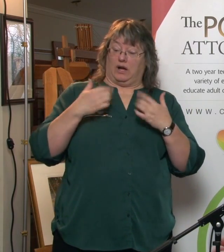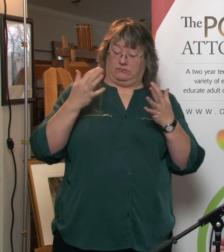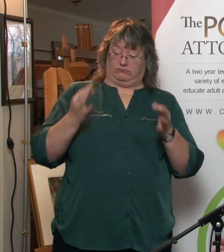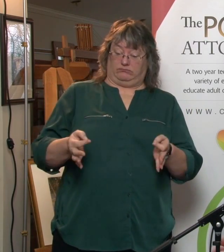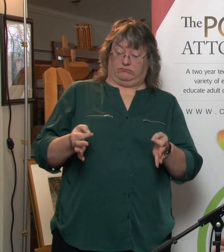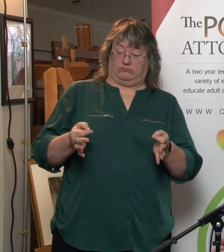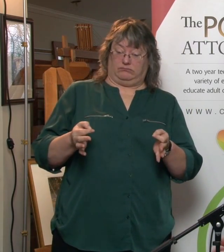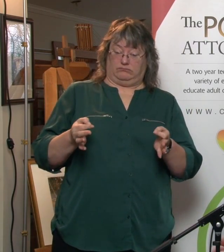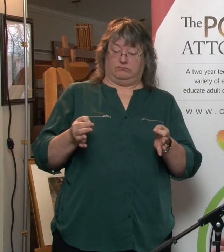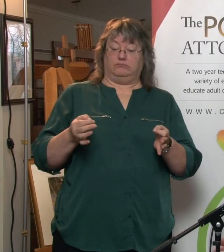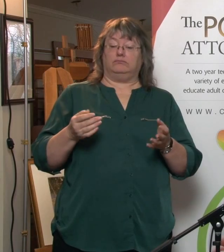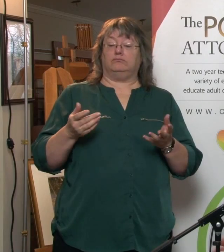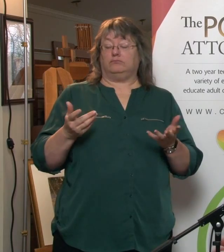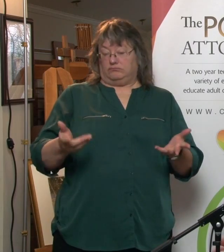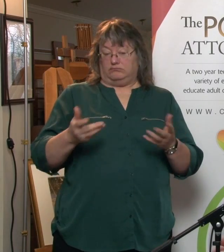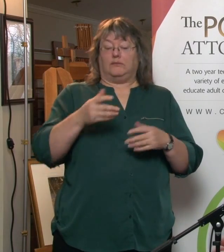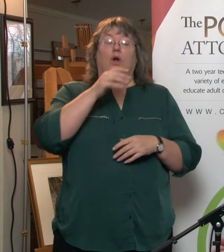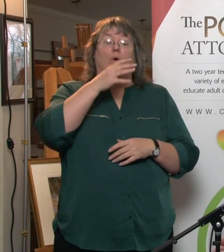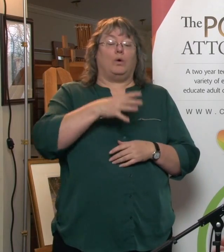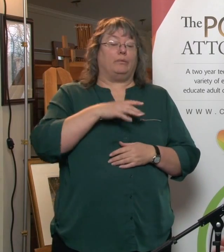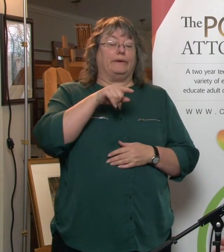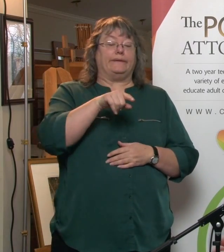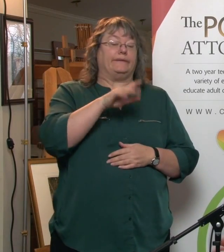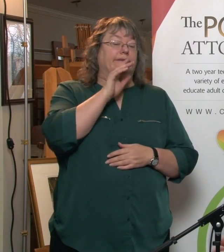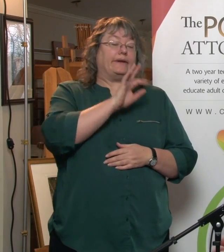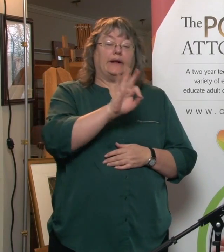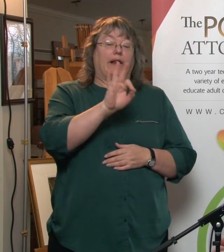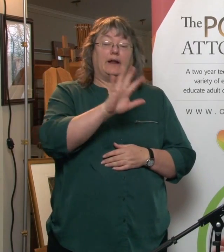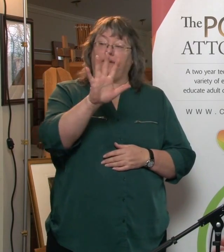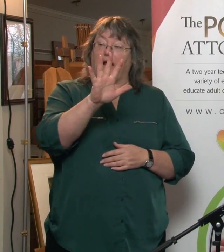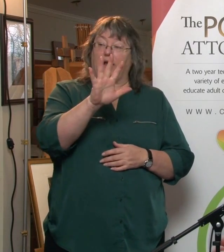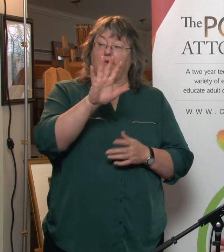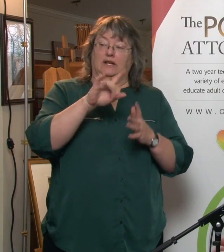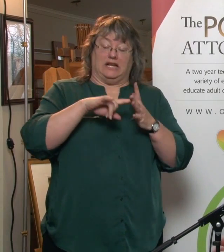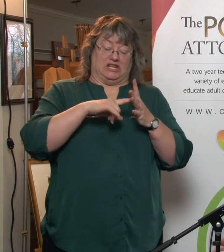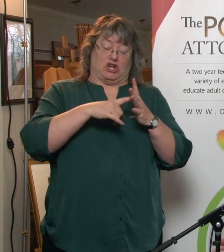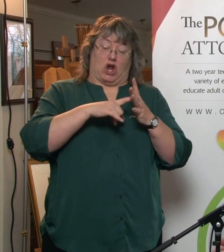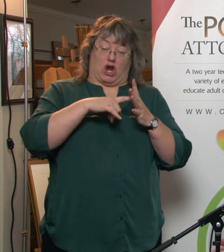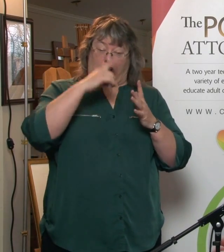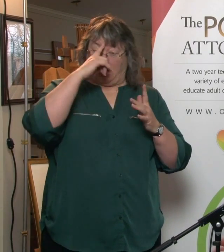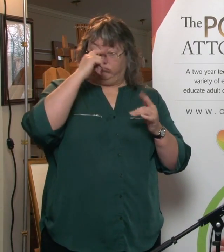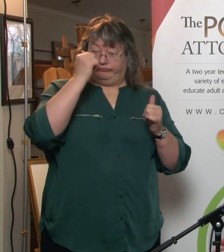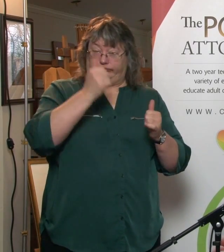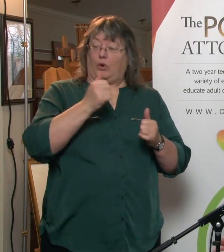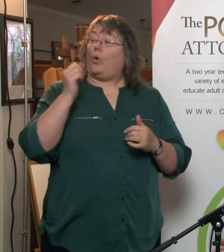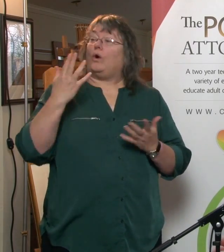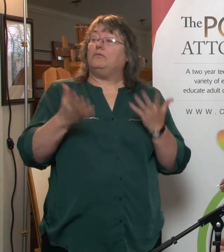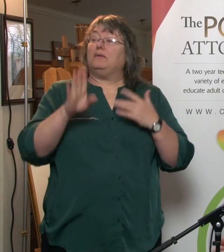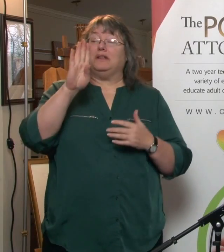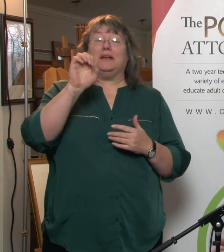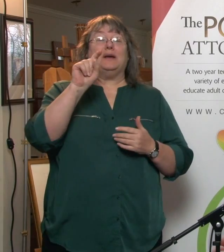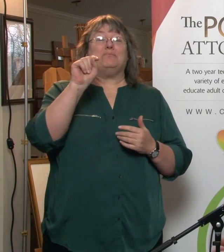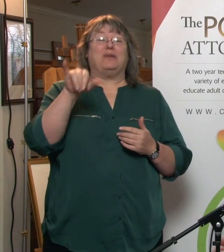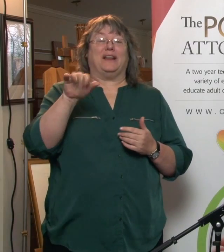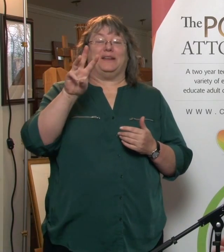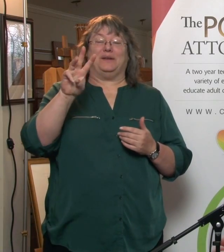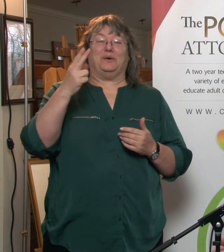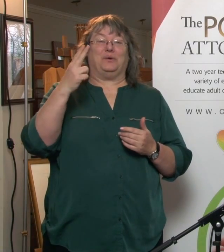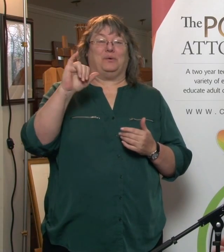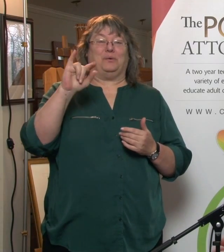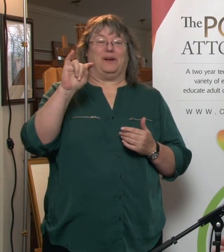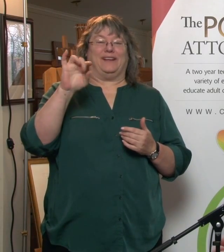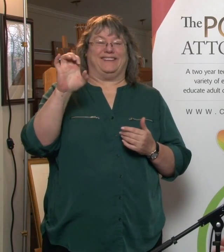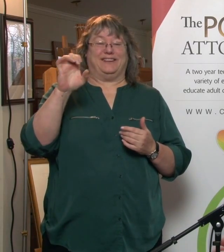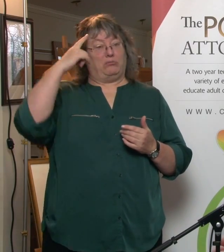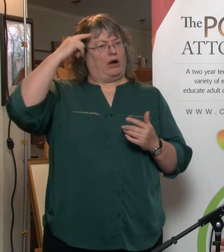someone, the example was given, was a 95-year-old, they may have the beginnings of dementia or they may be Betty White. How do you